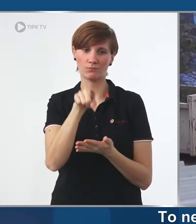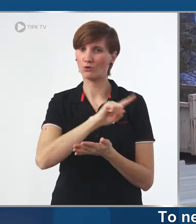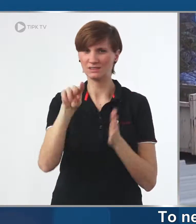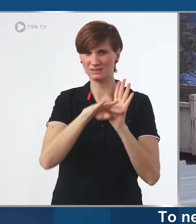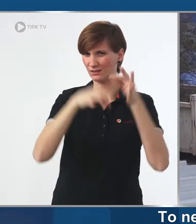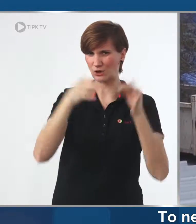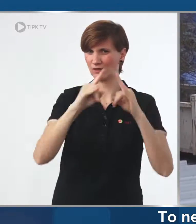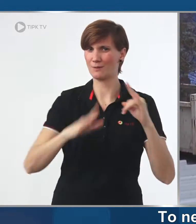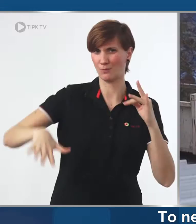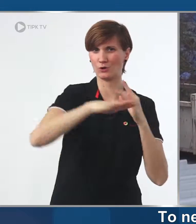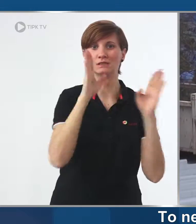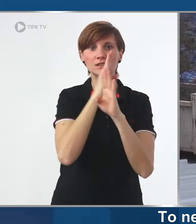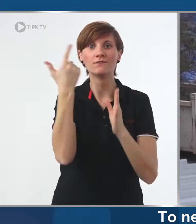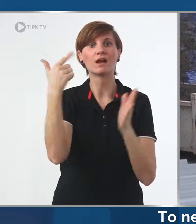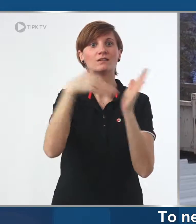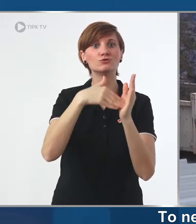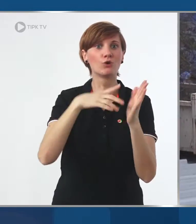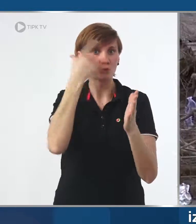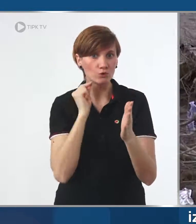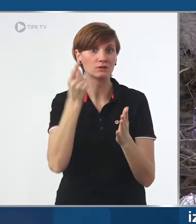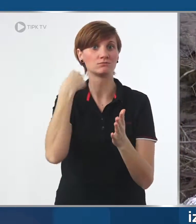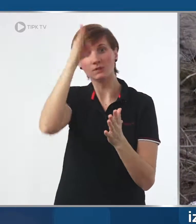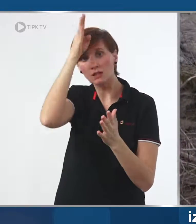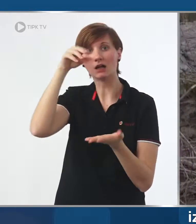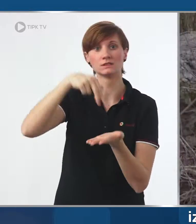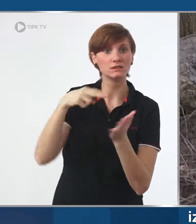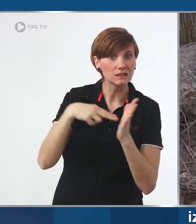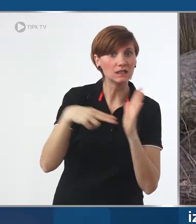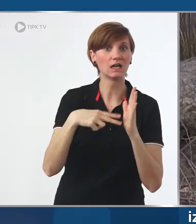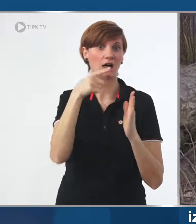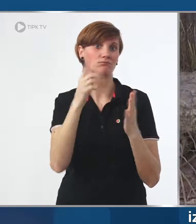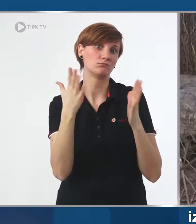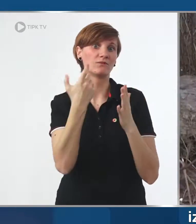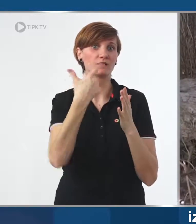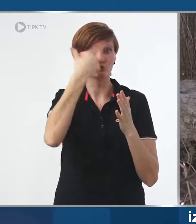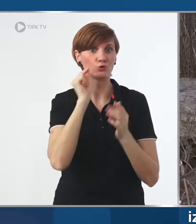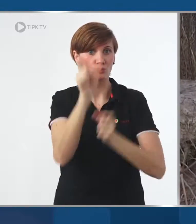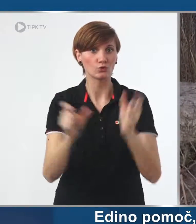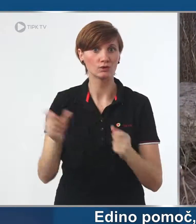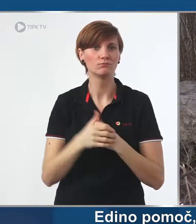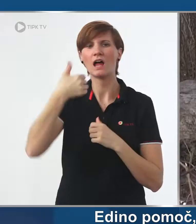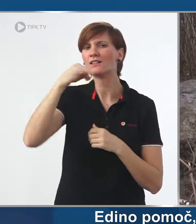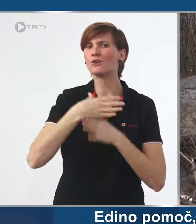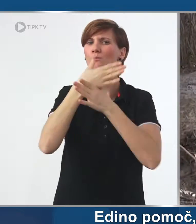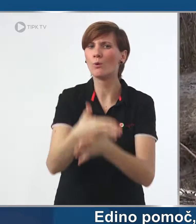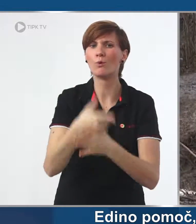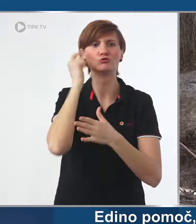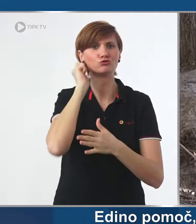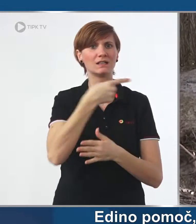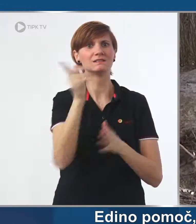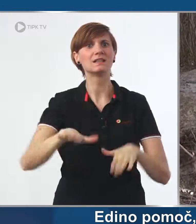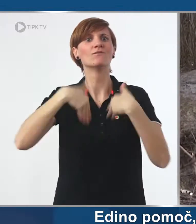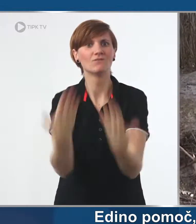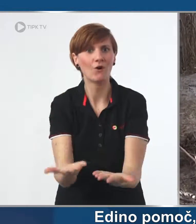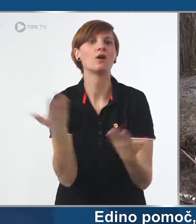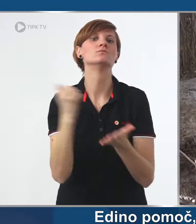This illegal camp harbours around 2,000 people from Iraq and Syria, among them 200 women. The only help these migrant